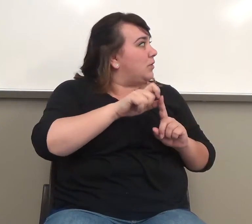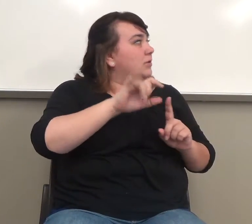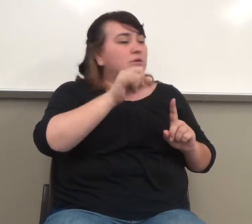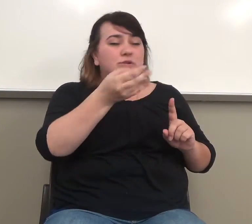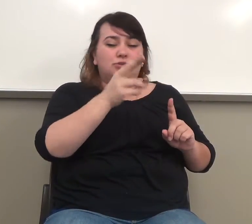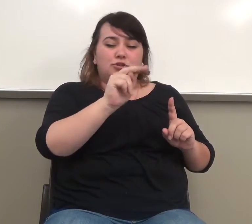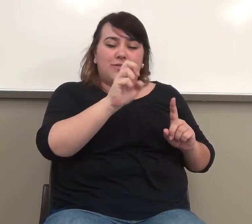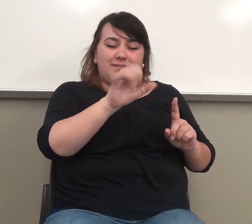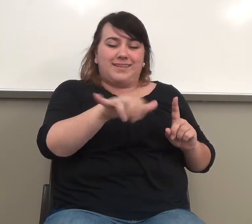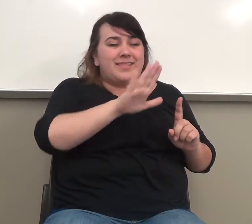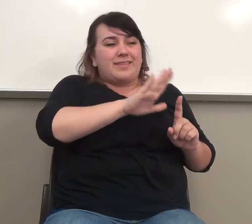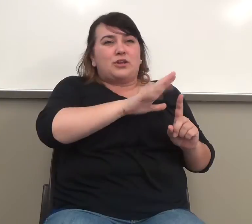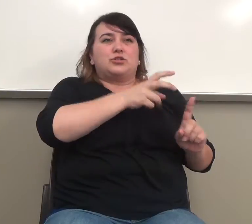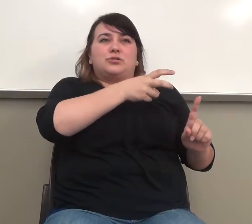is speaking of his journey.